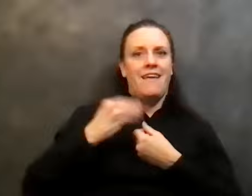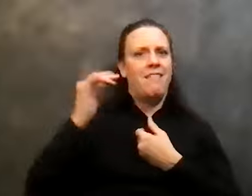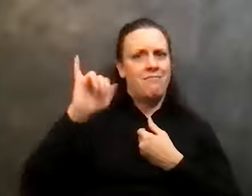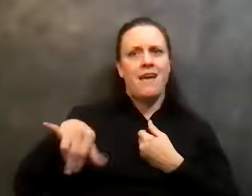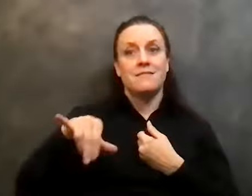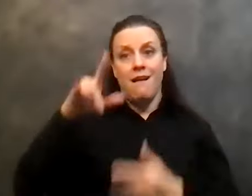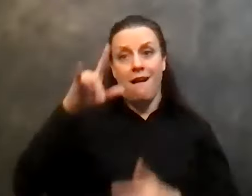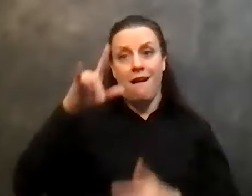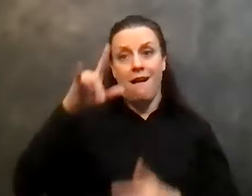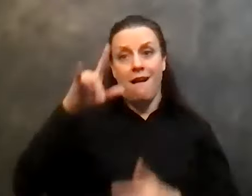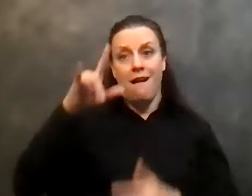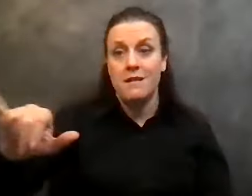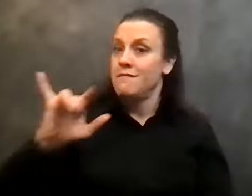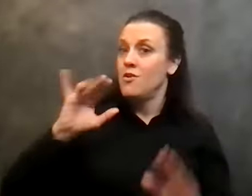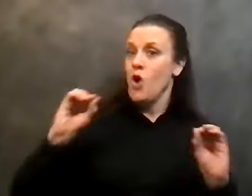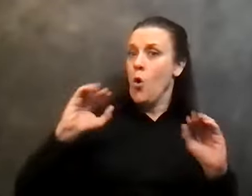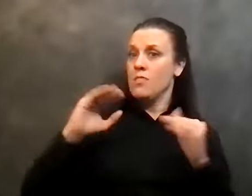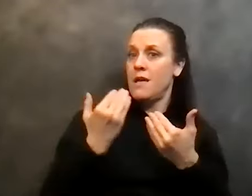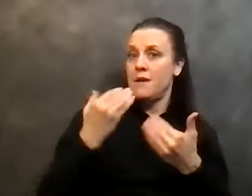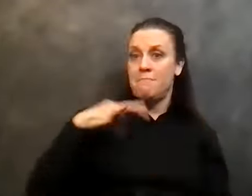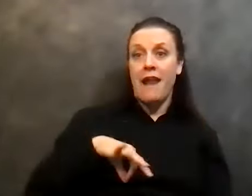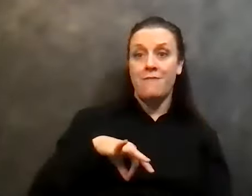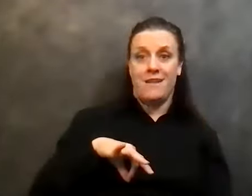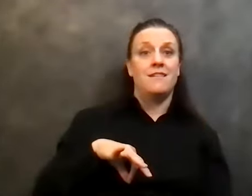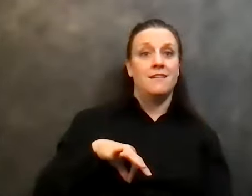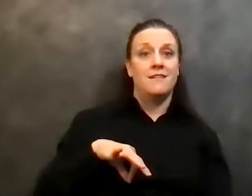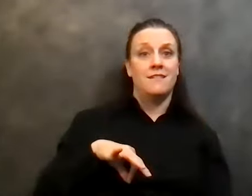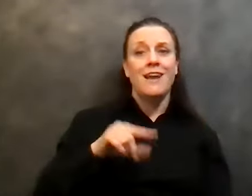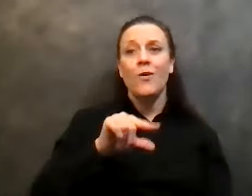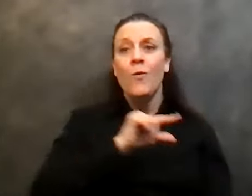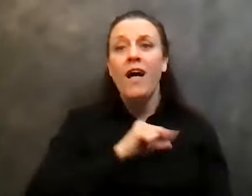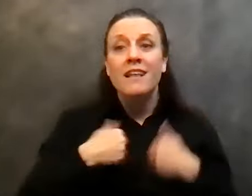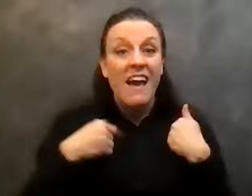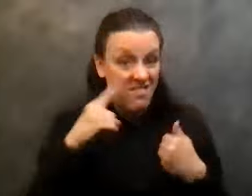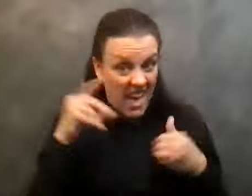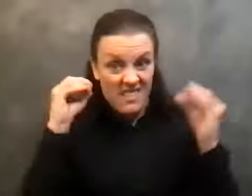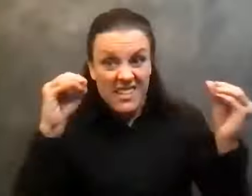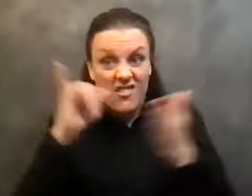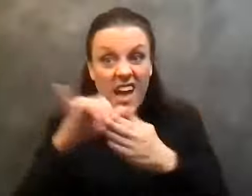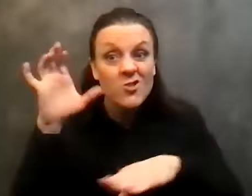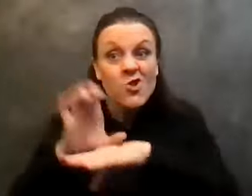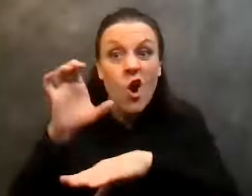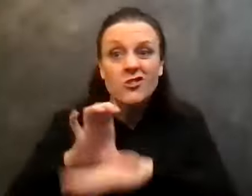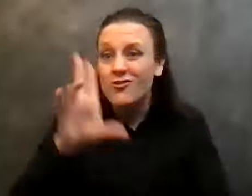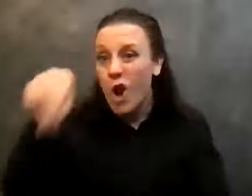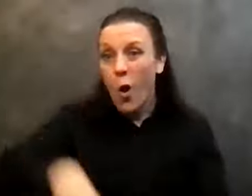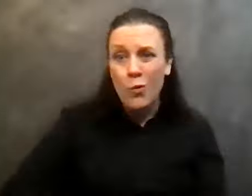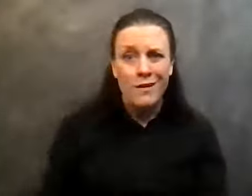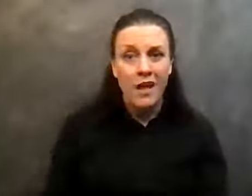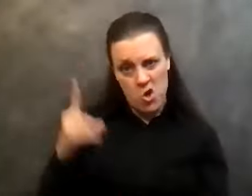quality of life that can happen from that. They don't even tell you that in church, you know, that you're going to gain access to God, but,